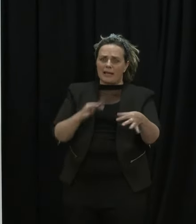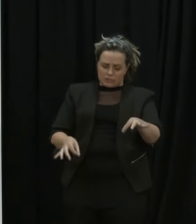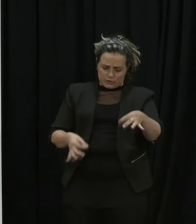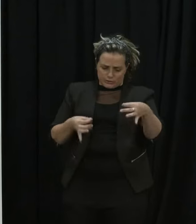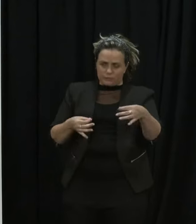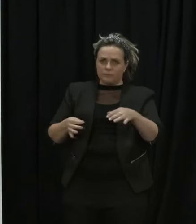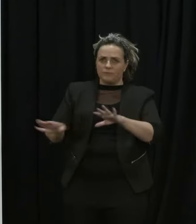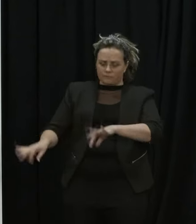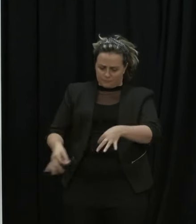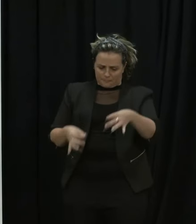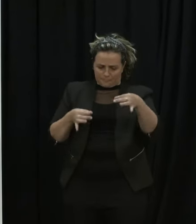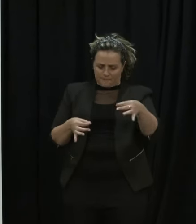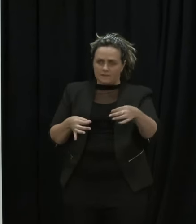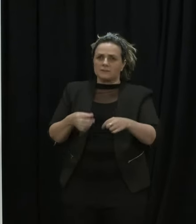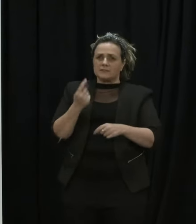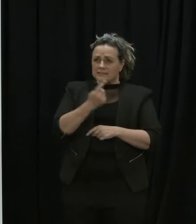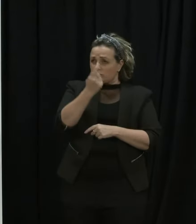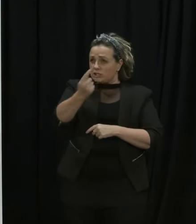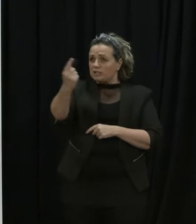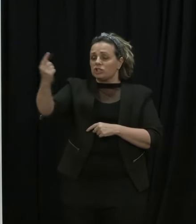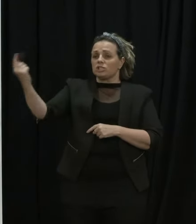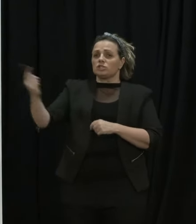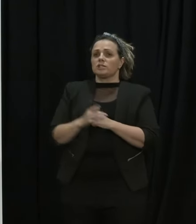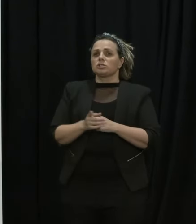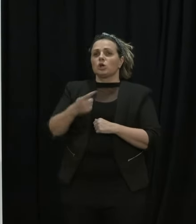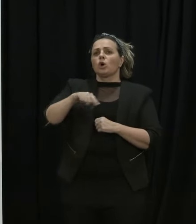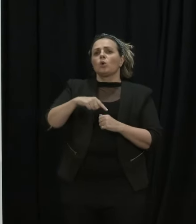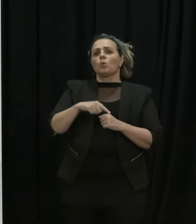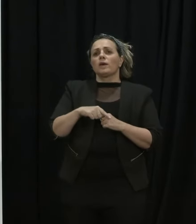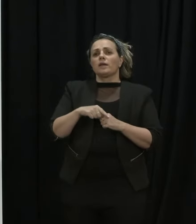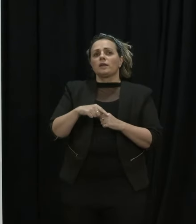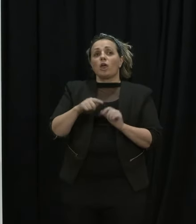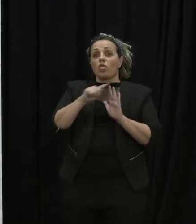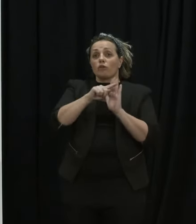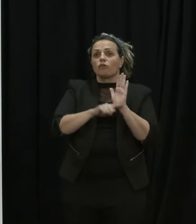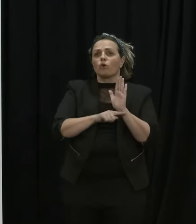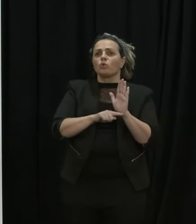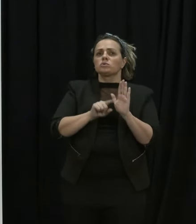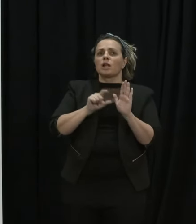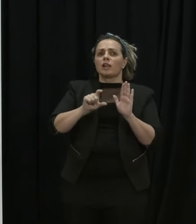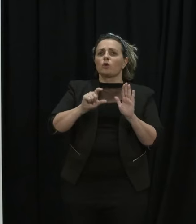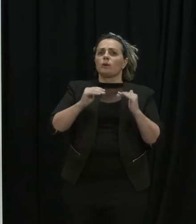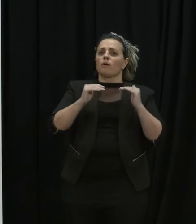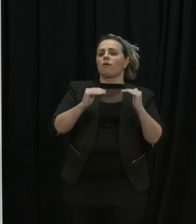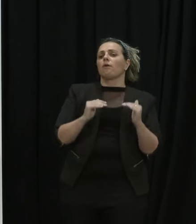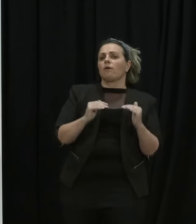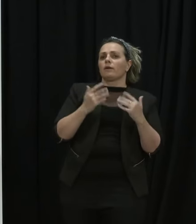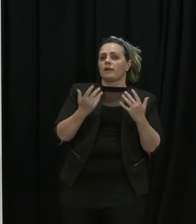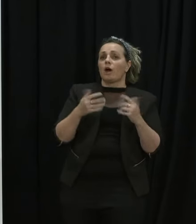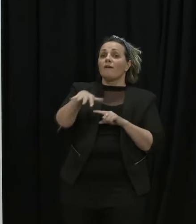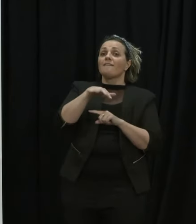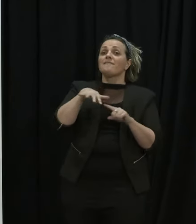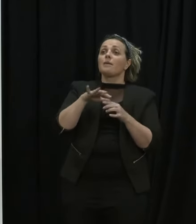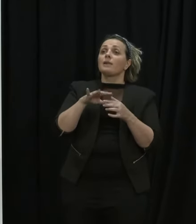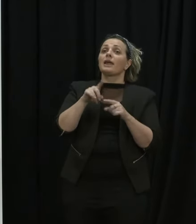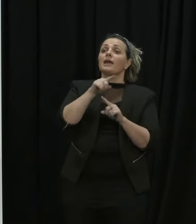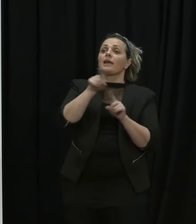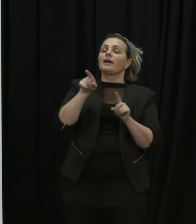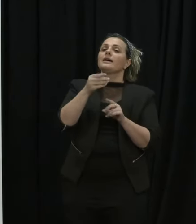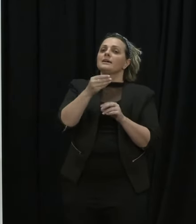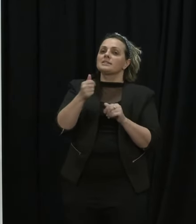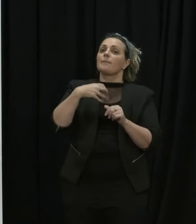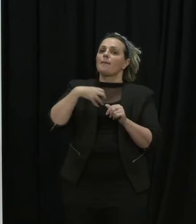we have extended the criteria for that sort of family relationship that does allow people to travel out